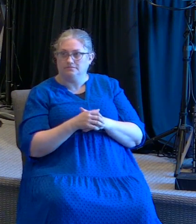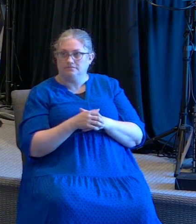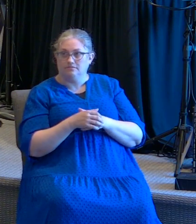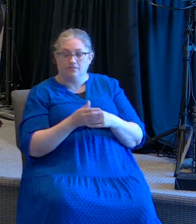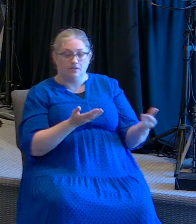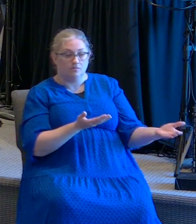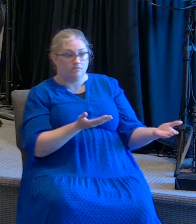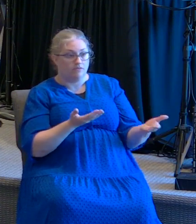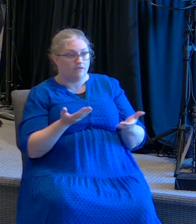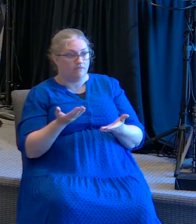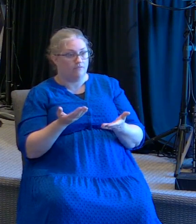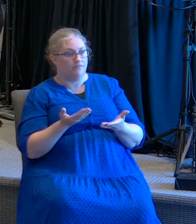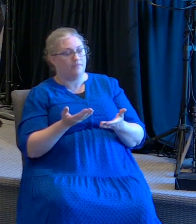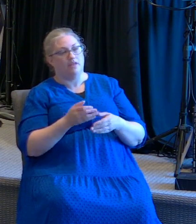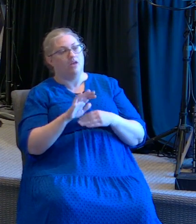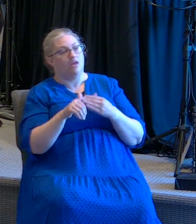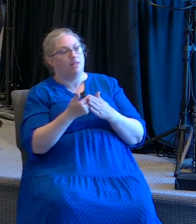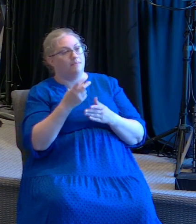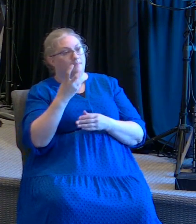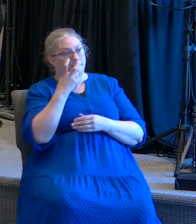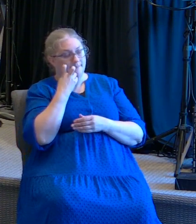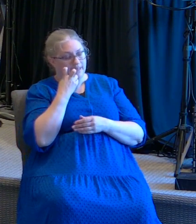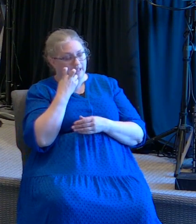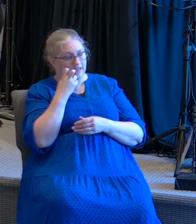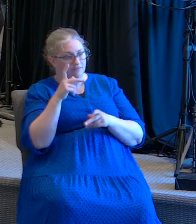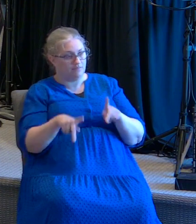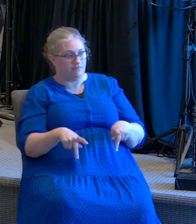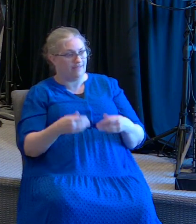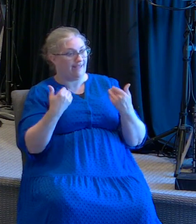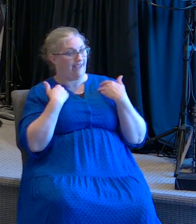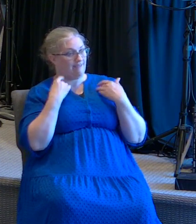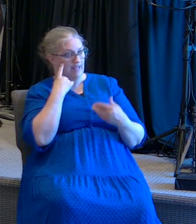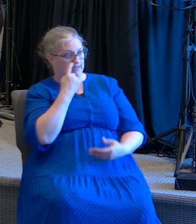bring forth bring the blind people that have eyes and the deaf that have ears